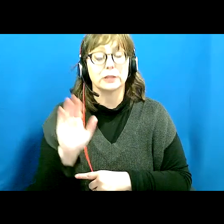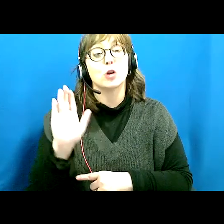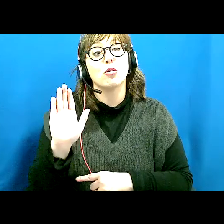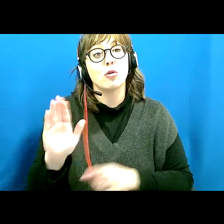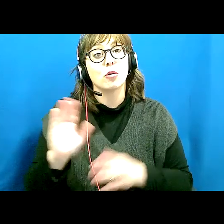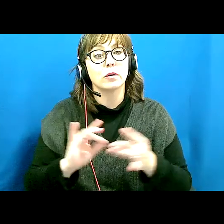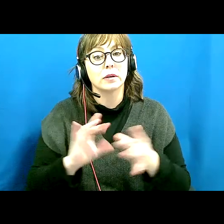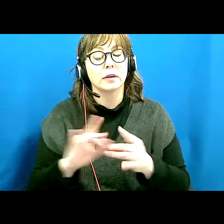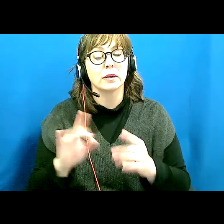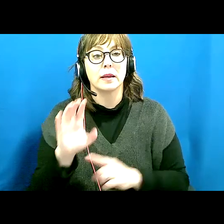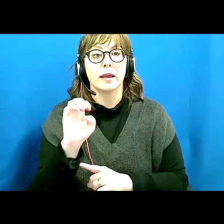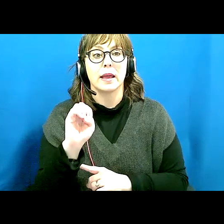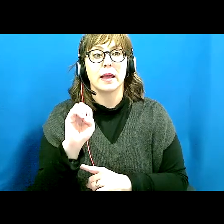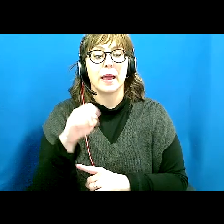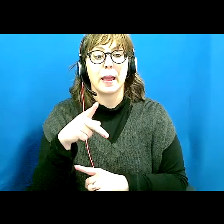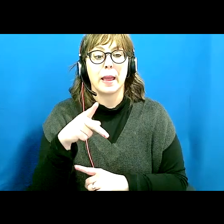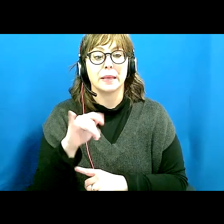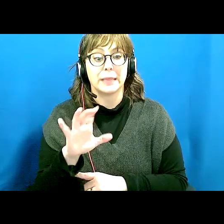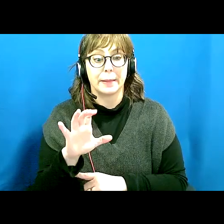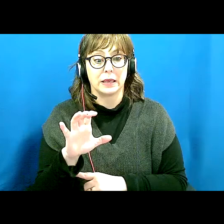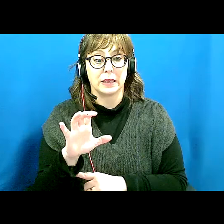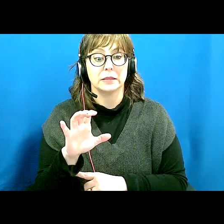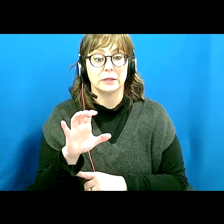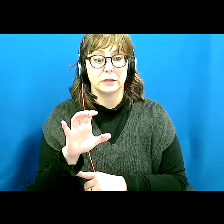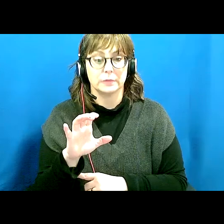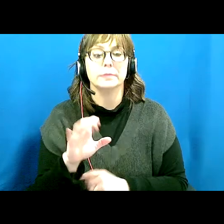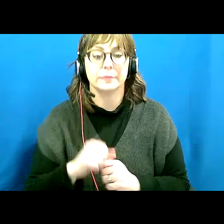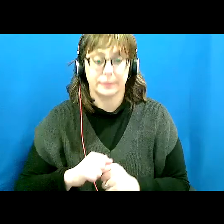Epidemic, and Ruth is joining us online.